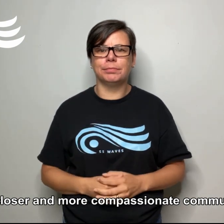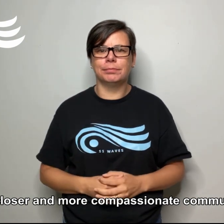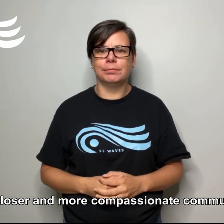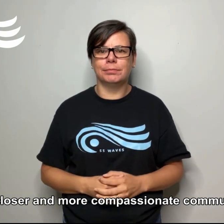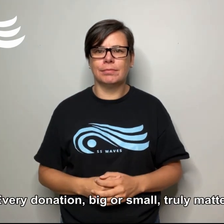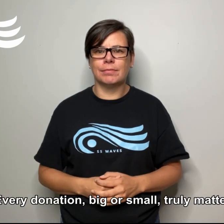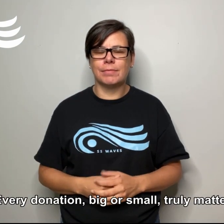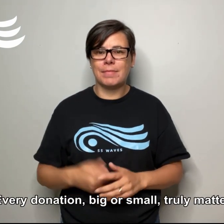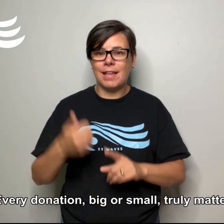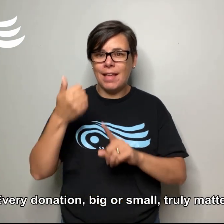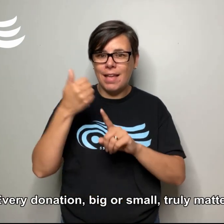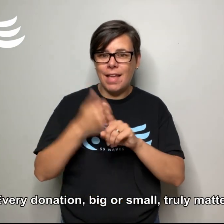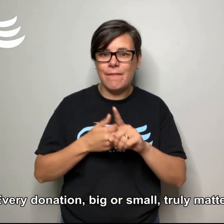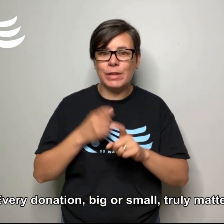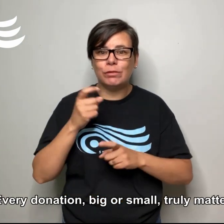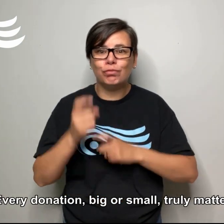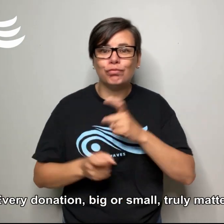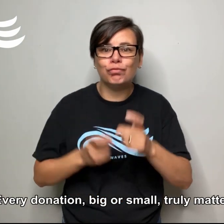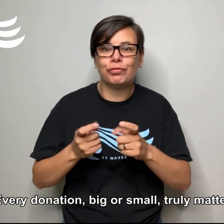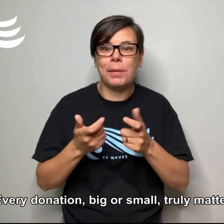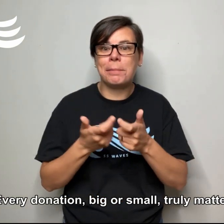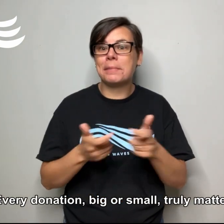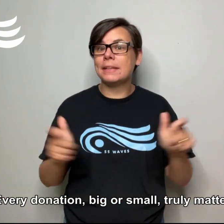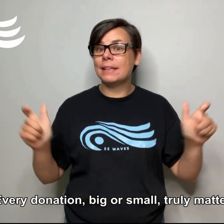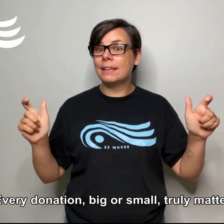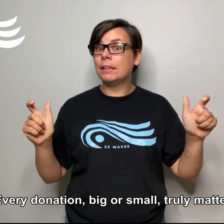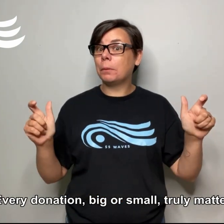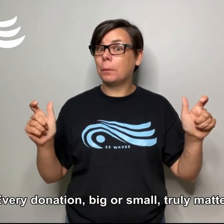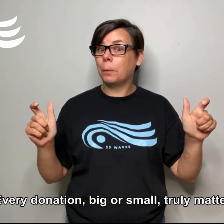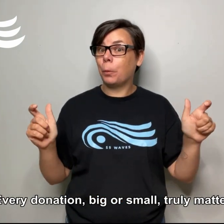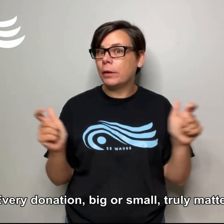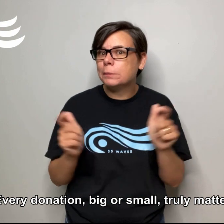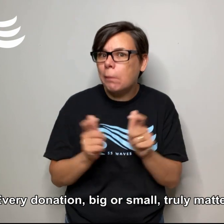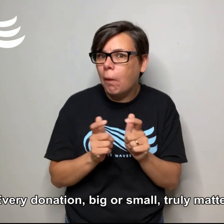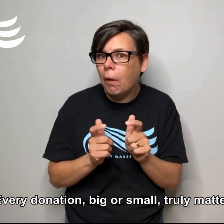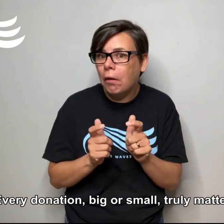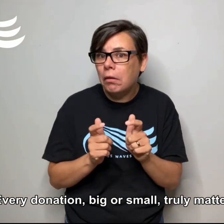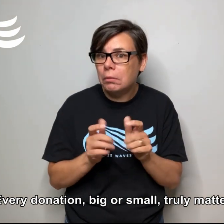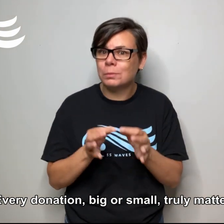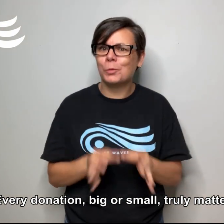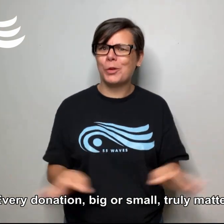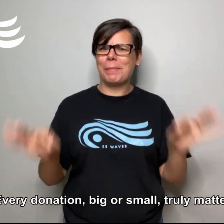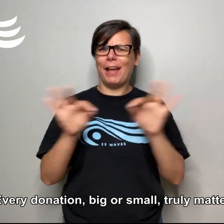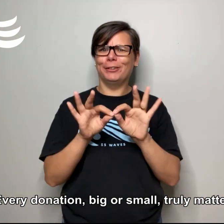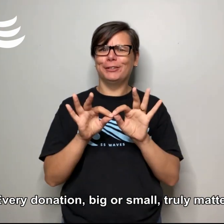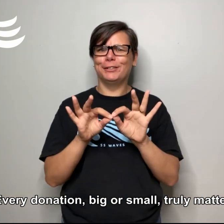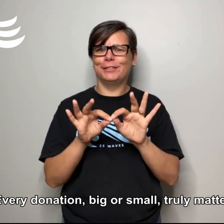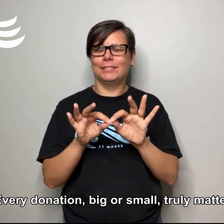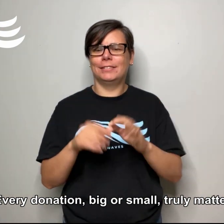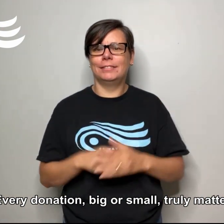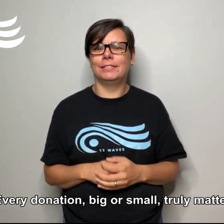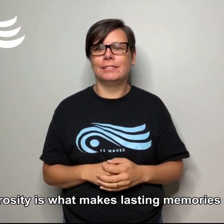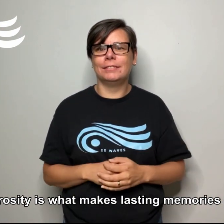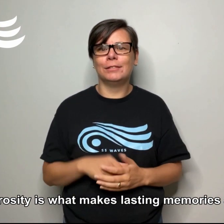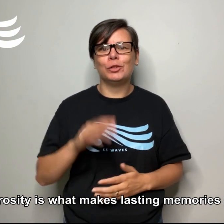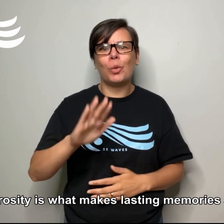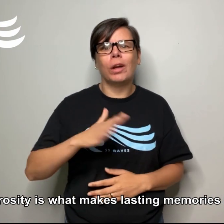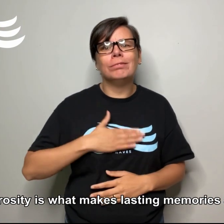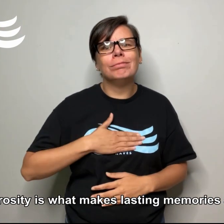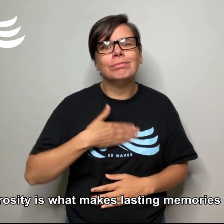Every donation, big or small, truly matters. Your generosity